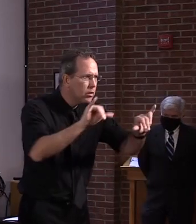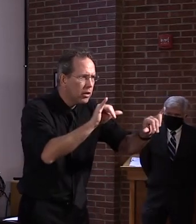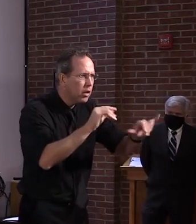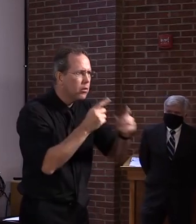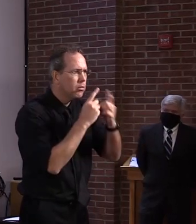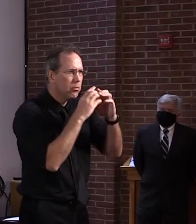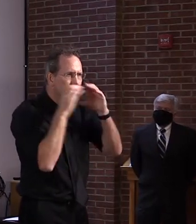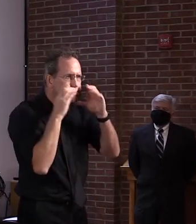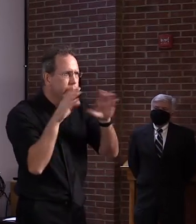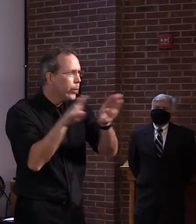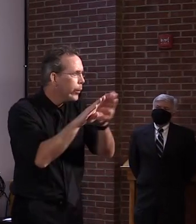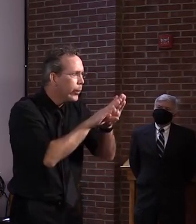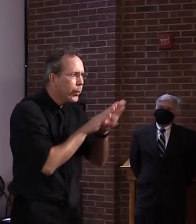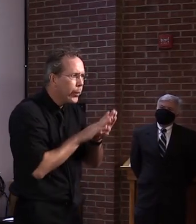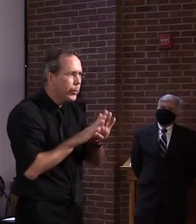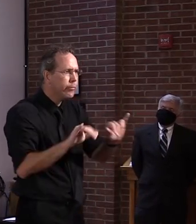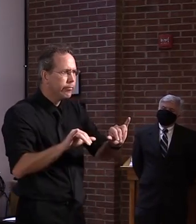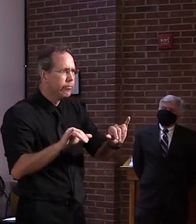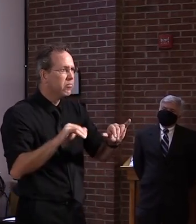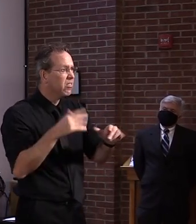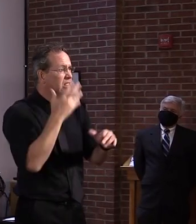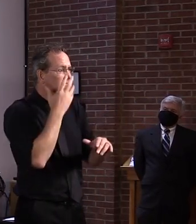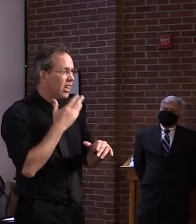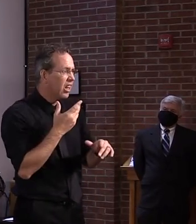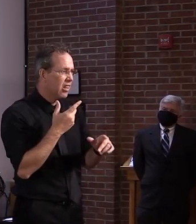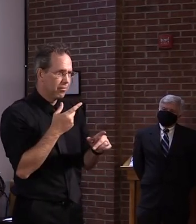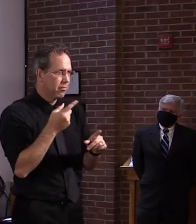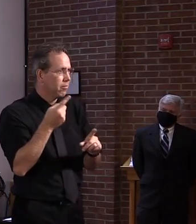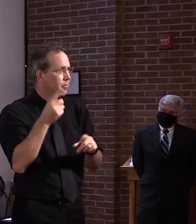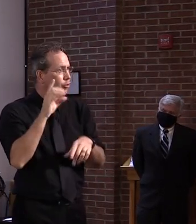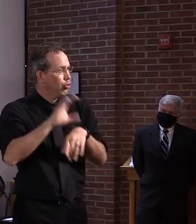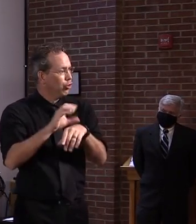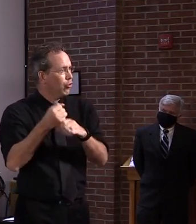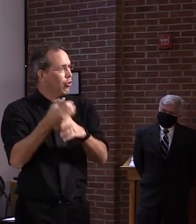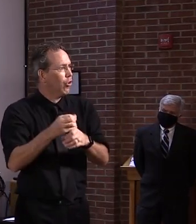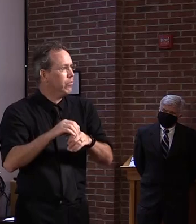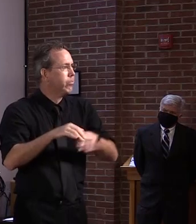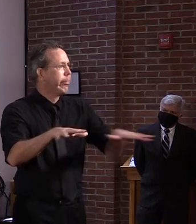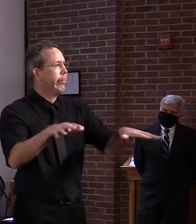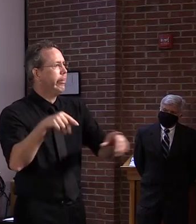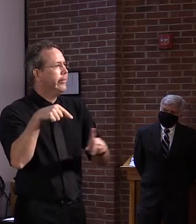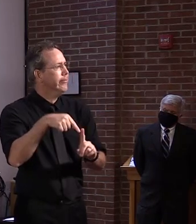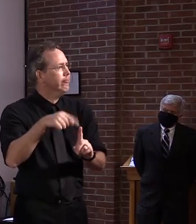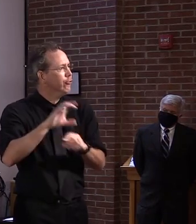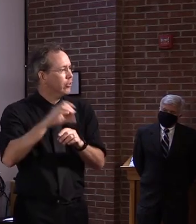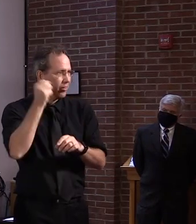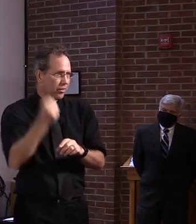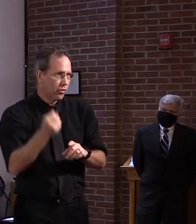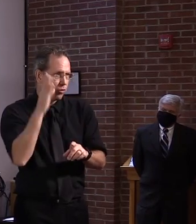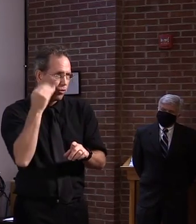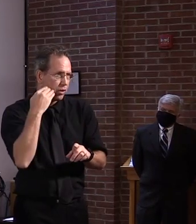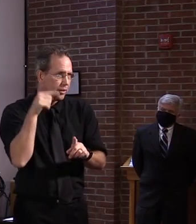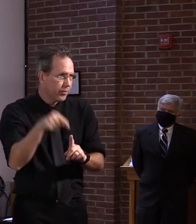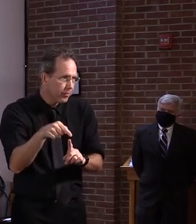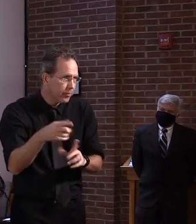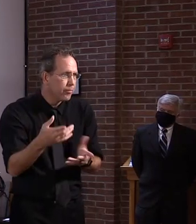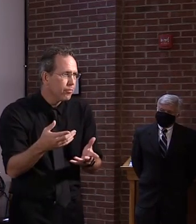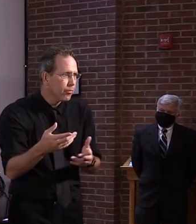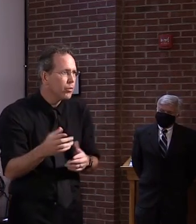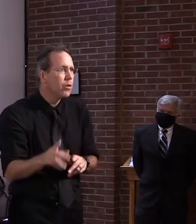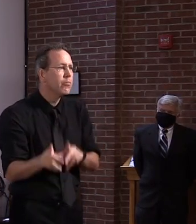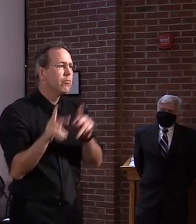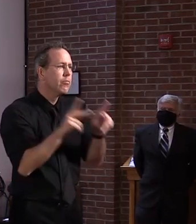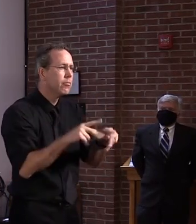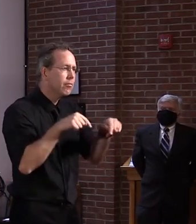have kind of gotten out of control. So it's always why we talk here about the fact that when we actually don't let our guard